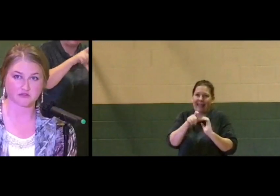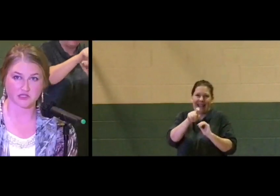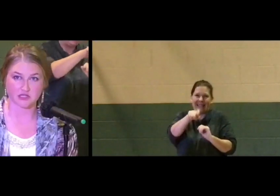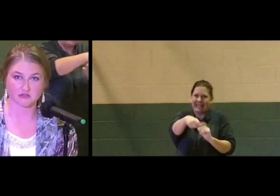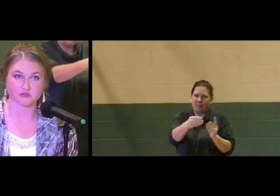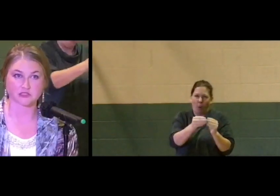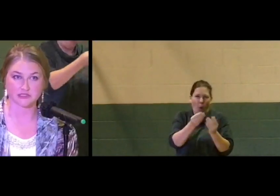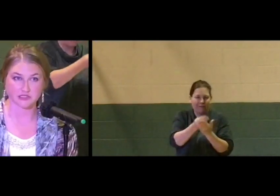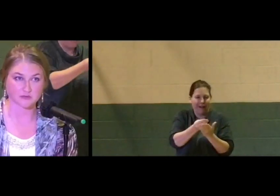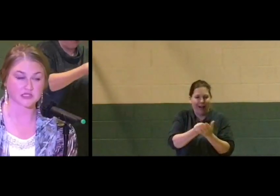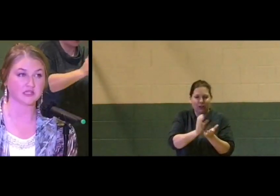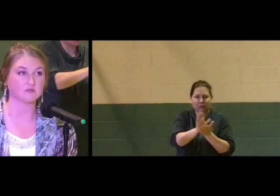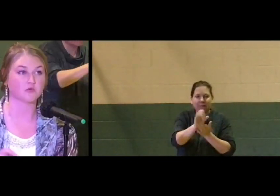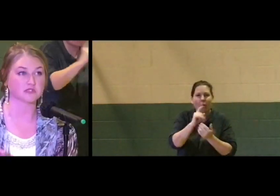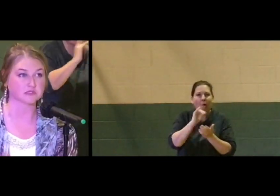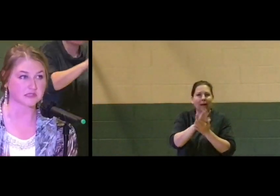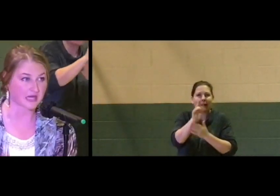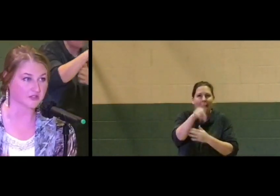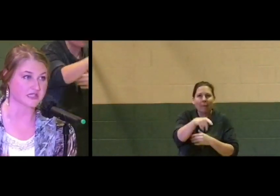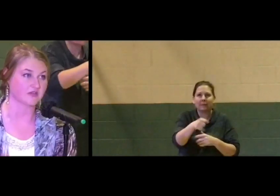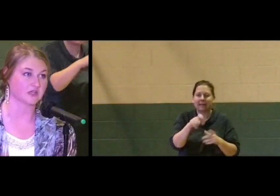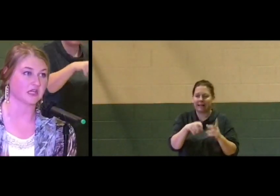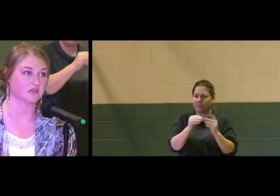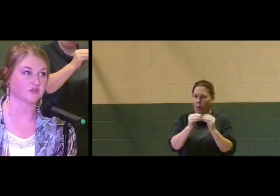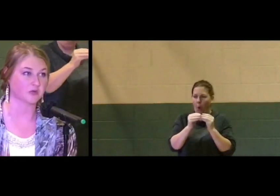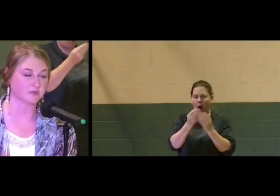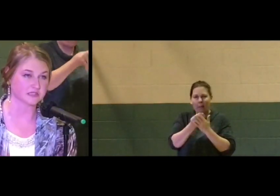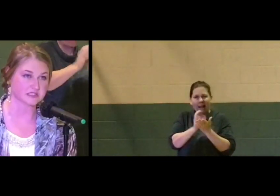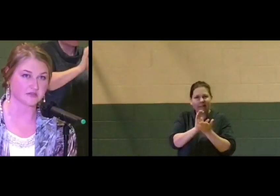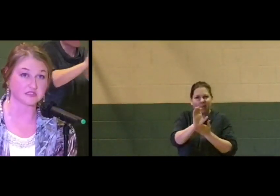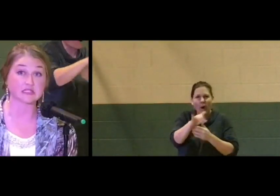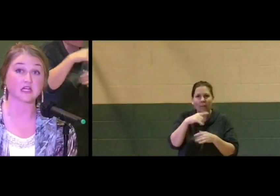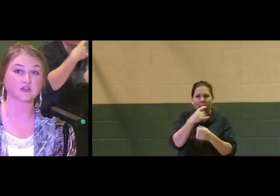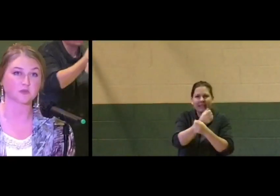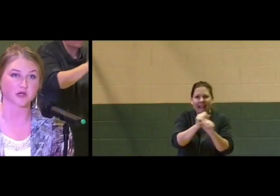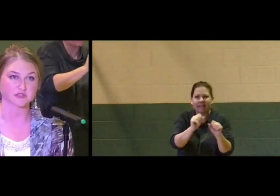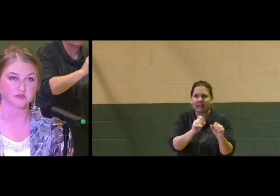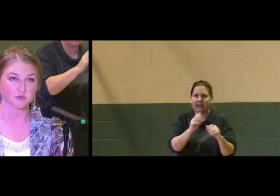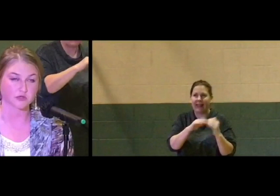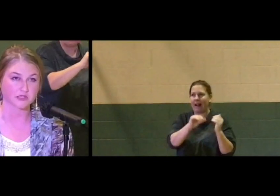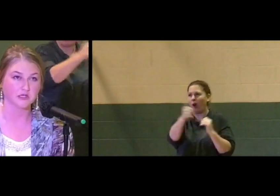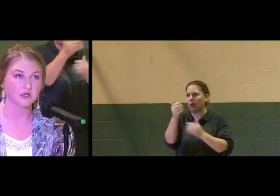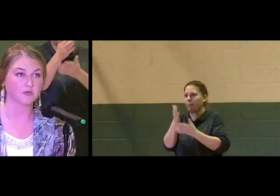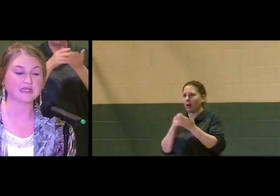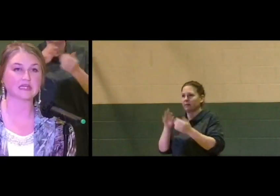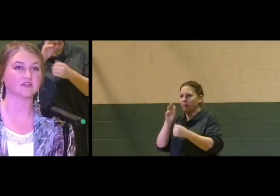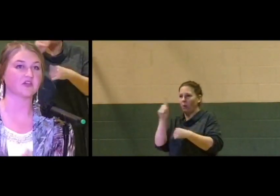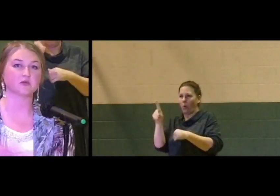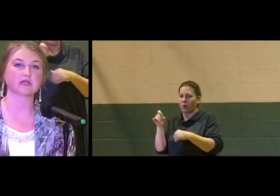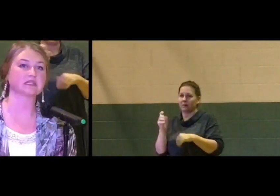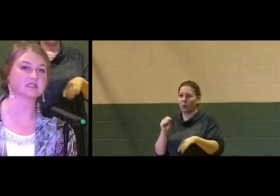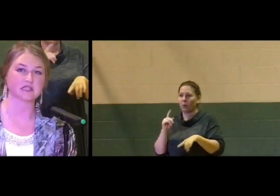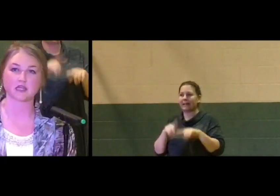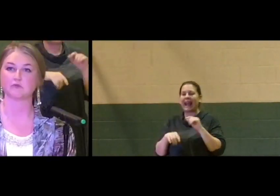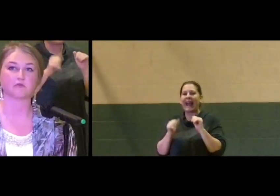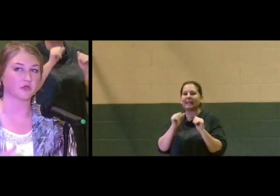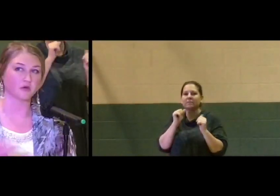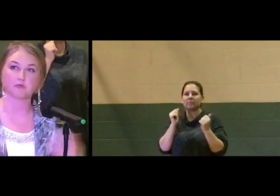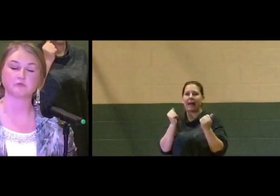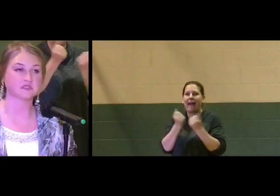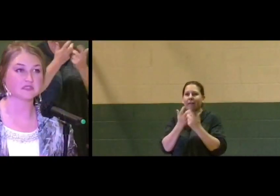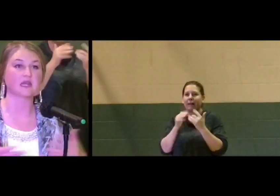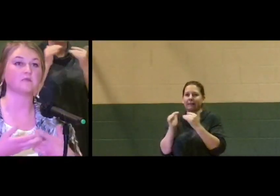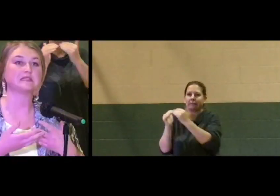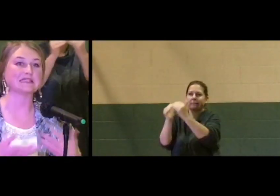dollars advocated for cleanups. They need more dollars advocated for public safety than other parts of the ward. We can't give everybody the same,